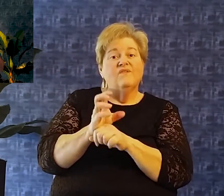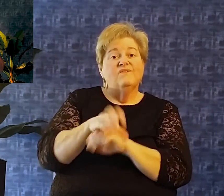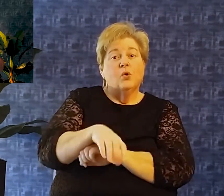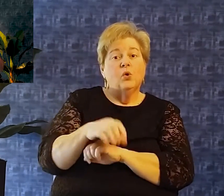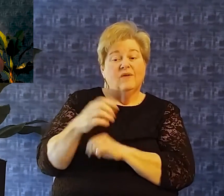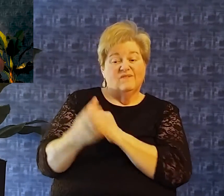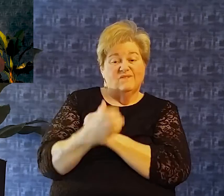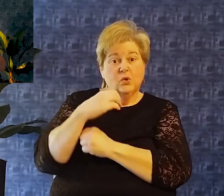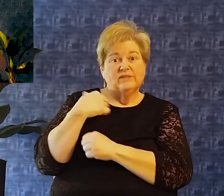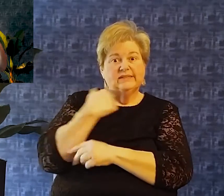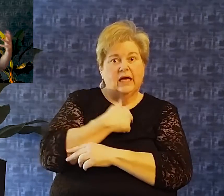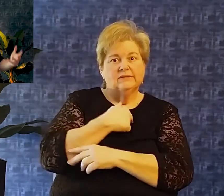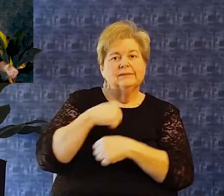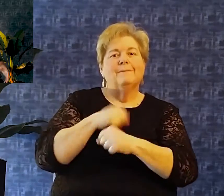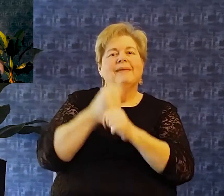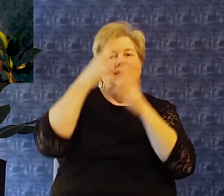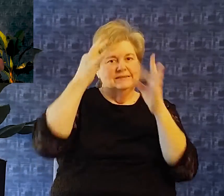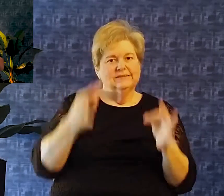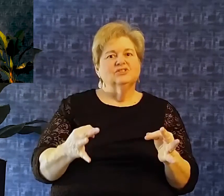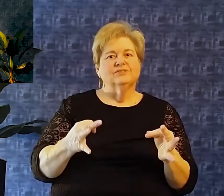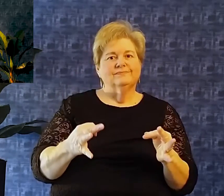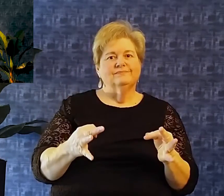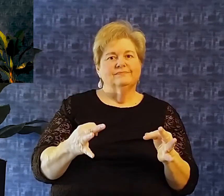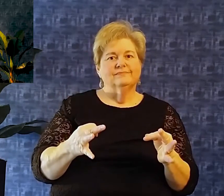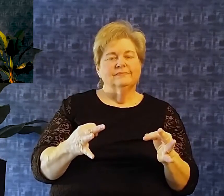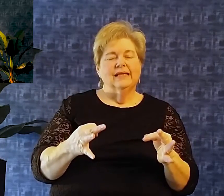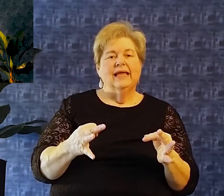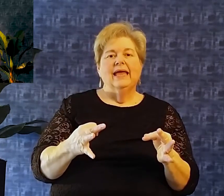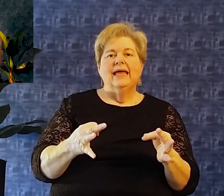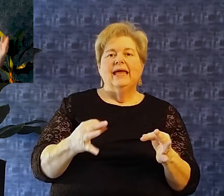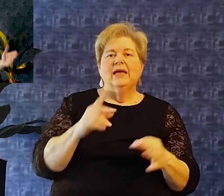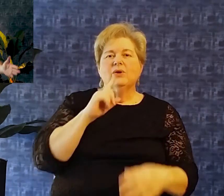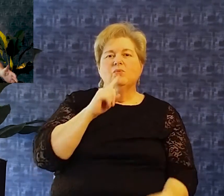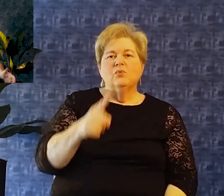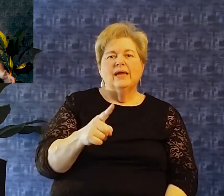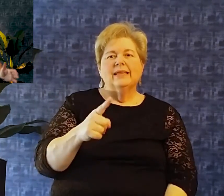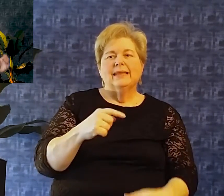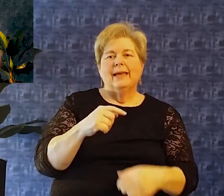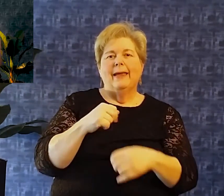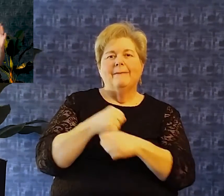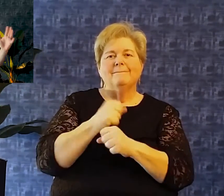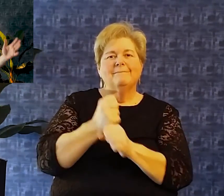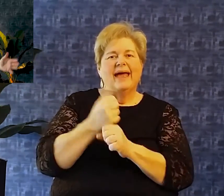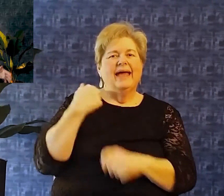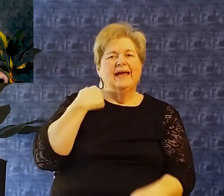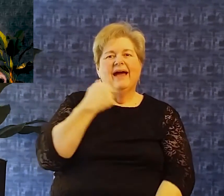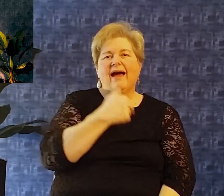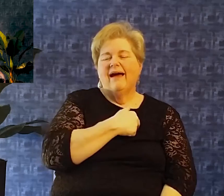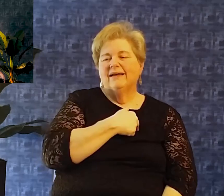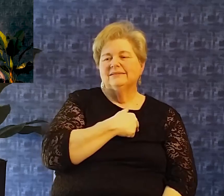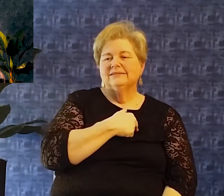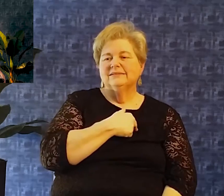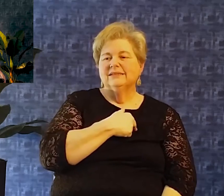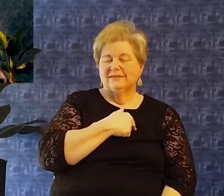we are going to have to make some sort of decision. We're going to run somewhere We're going to go to someone or something